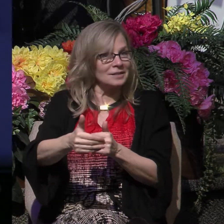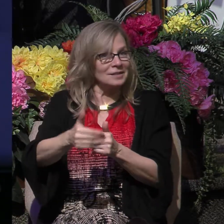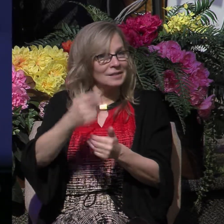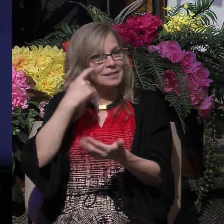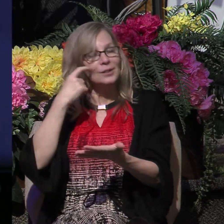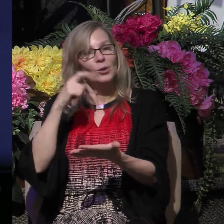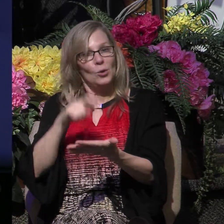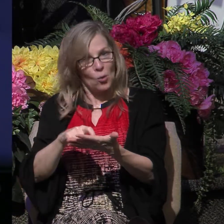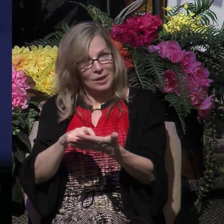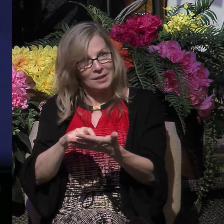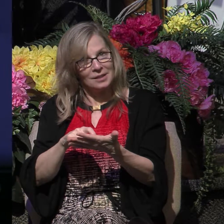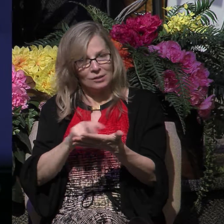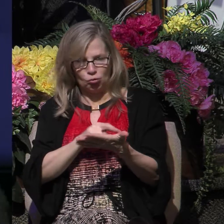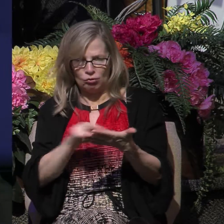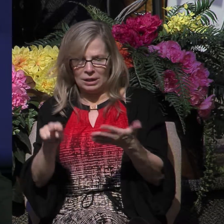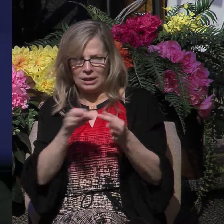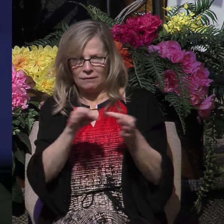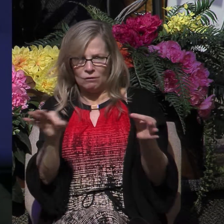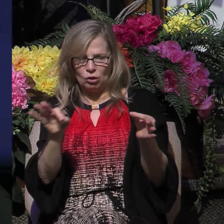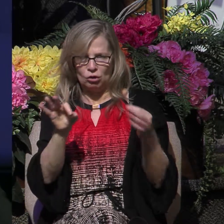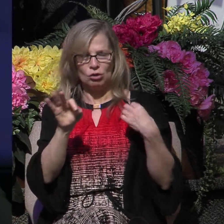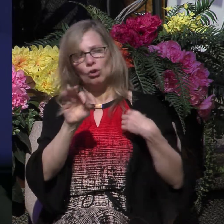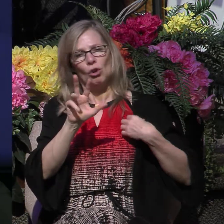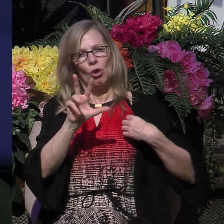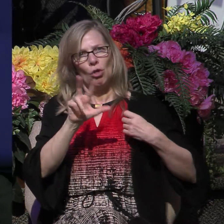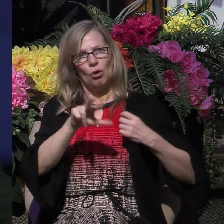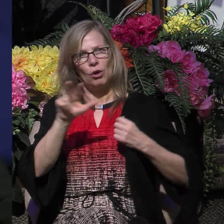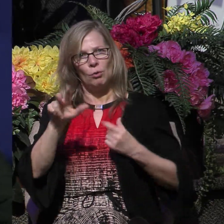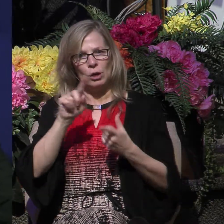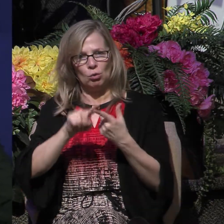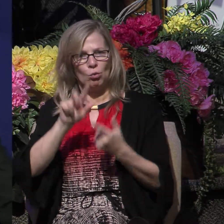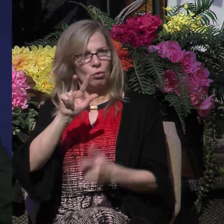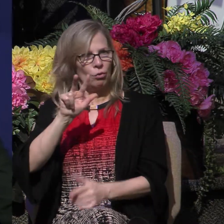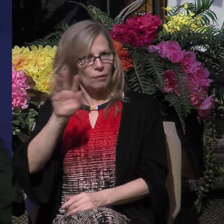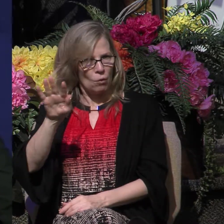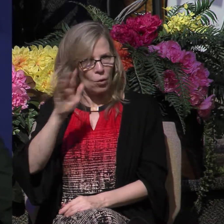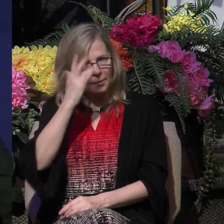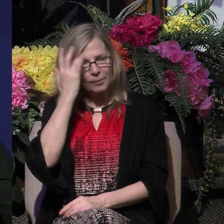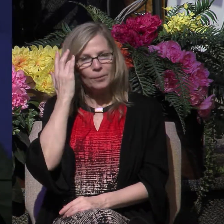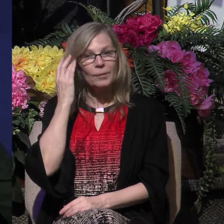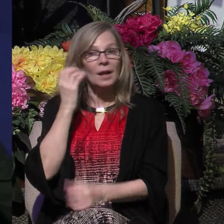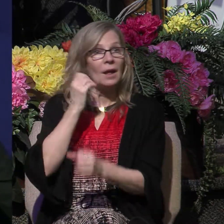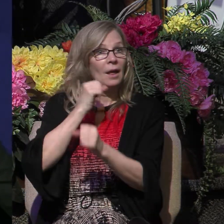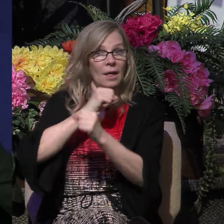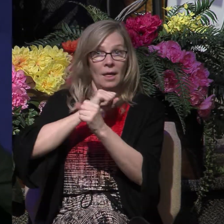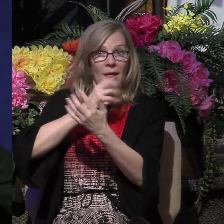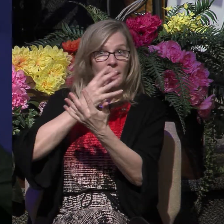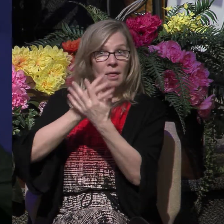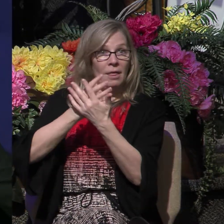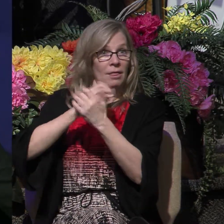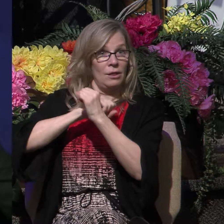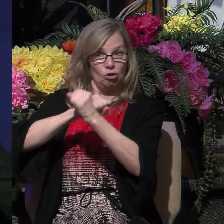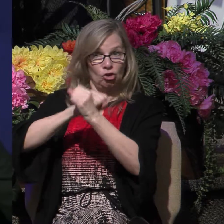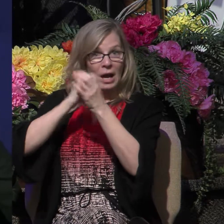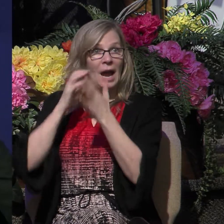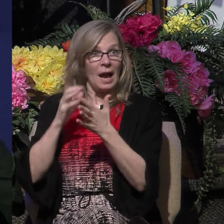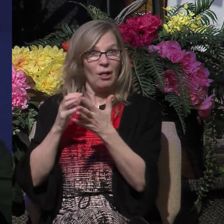Notice what we read in verses 33 and 34. And he took them that very hour of the night and